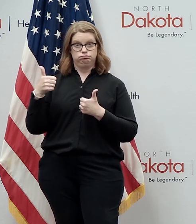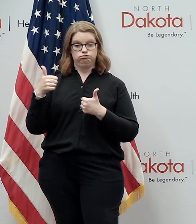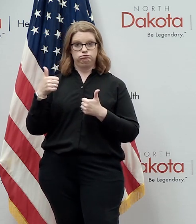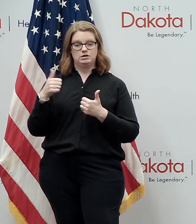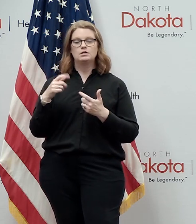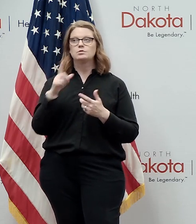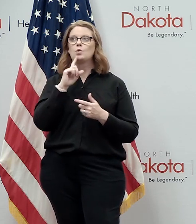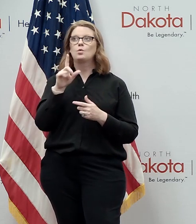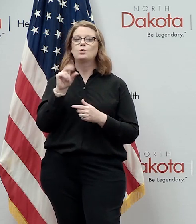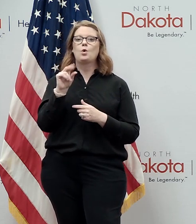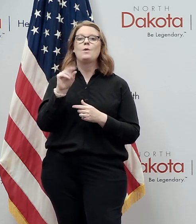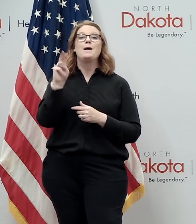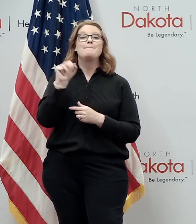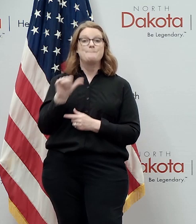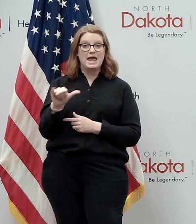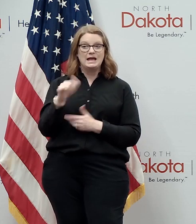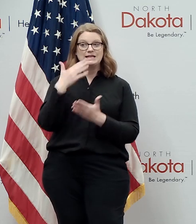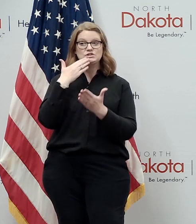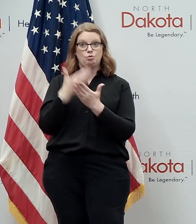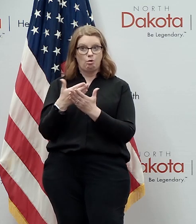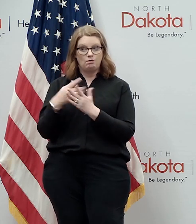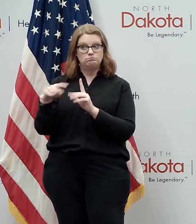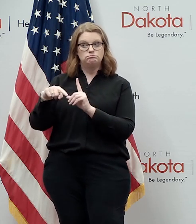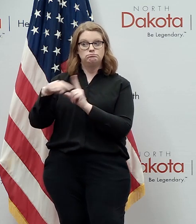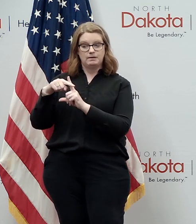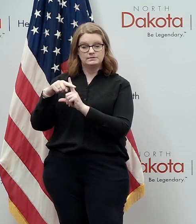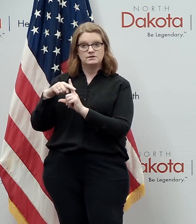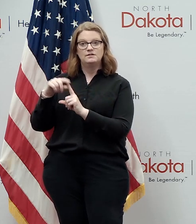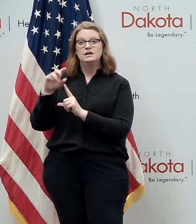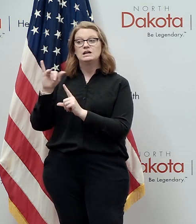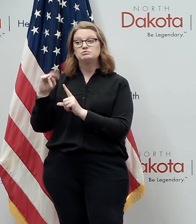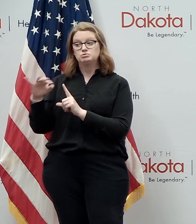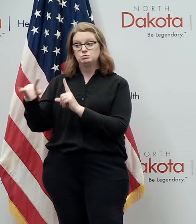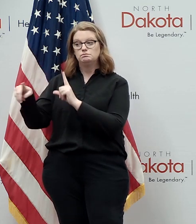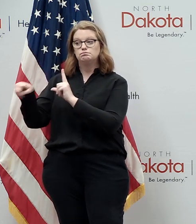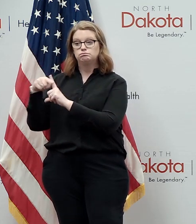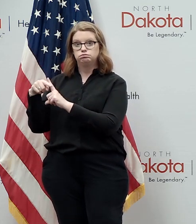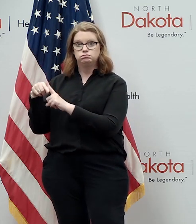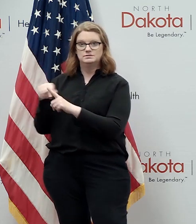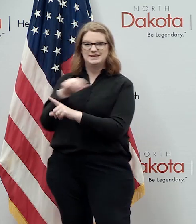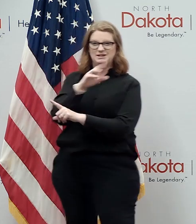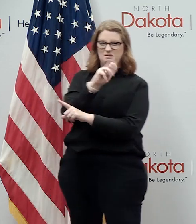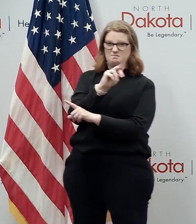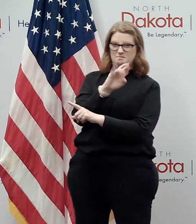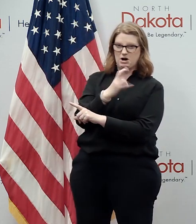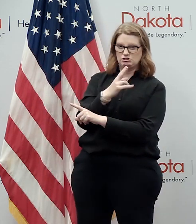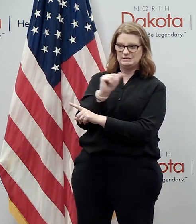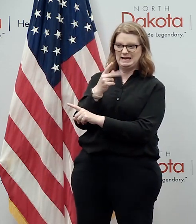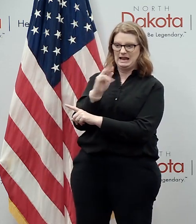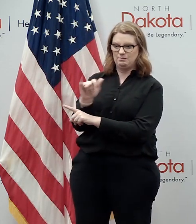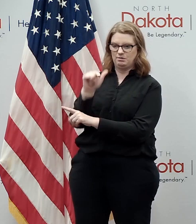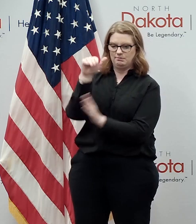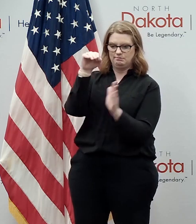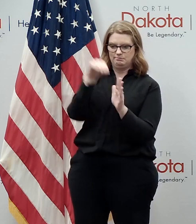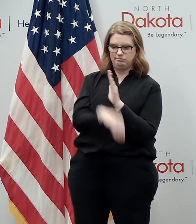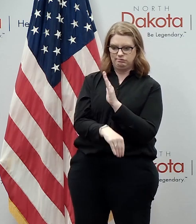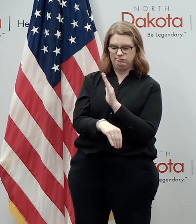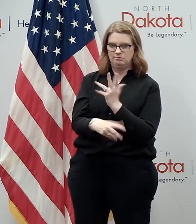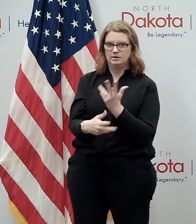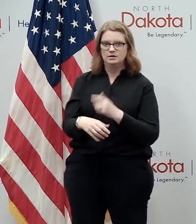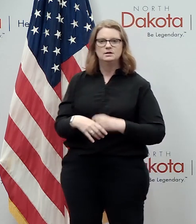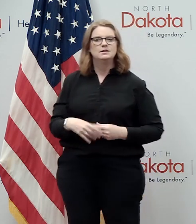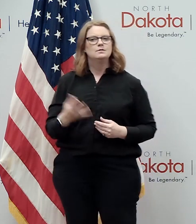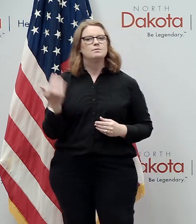strong may and unbelievable junes so i mean there's a part of me that feels like things are coming back the the 2.5 million jobs that we